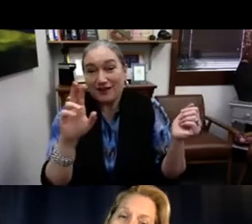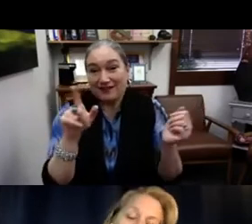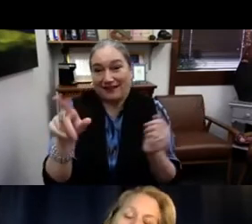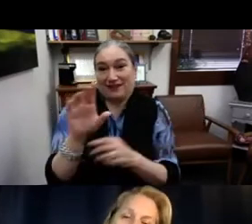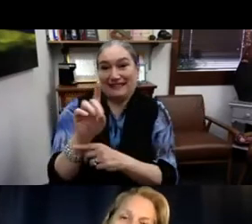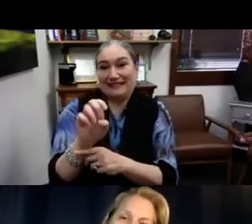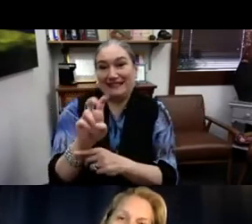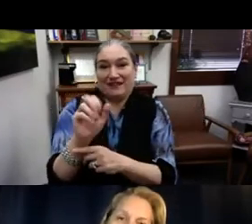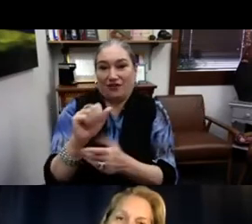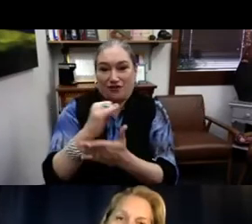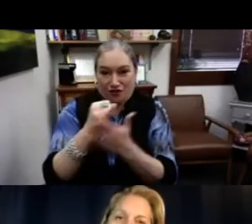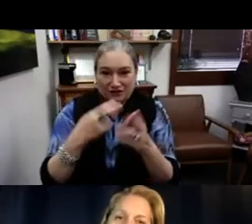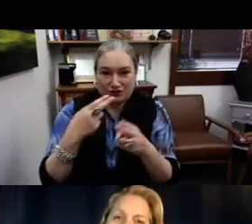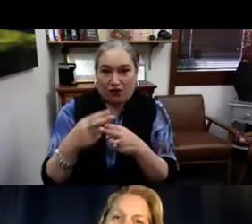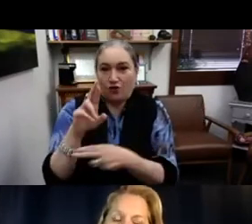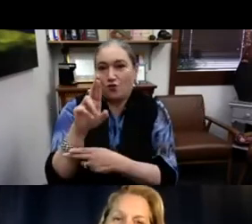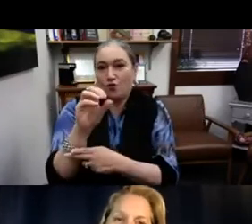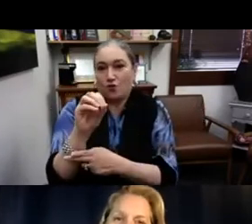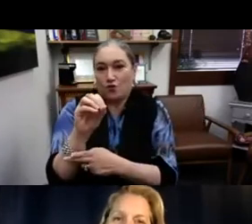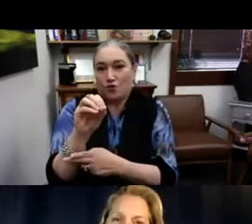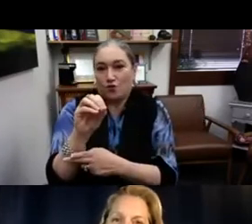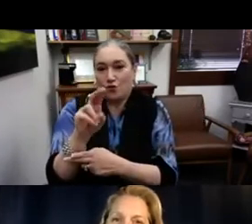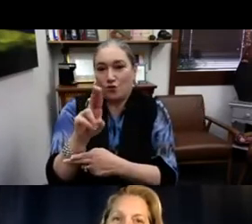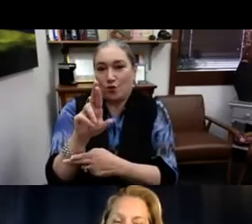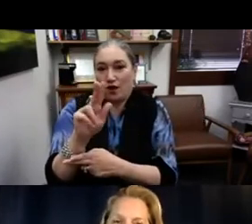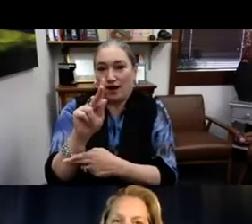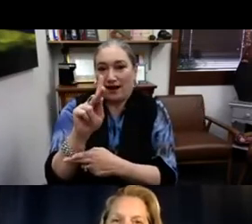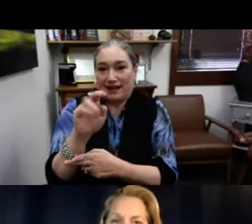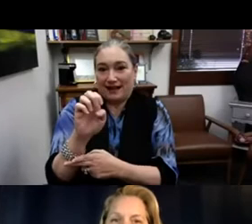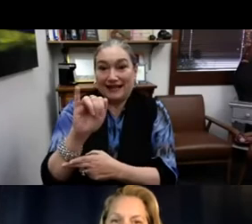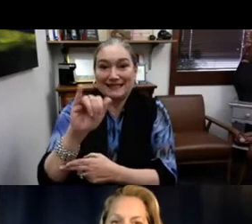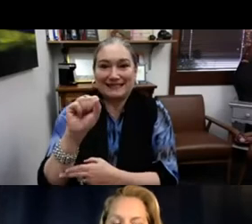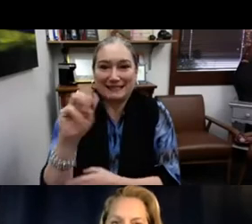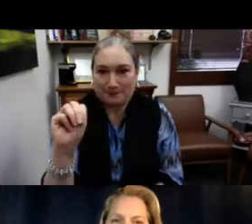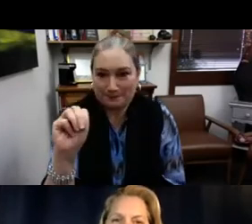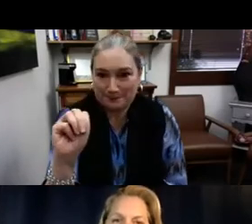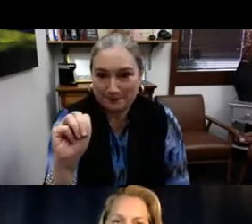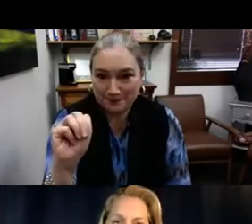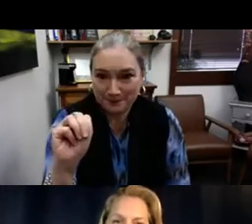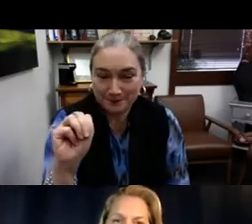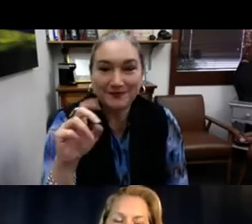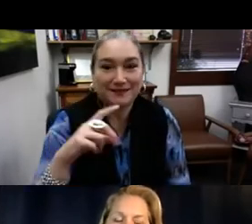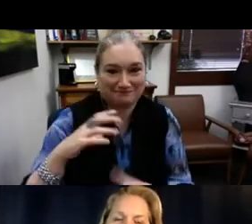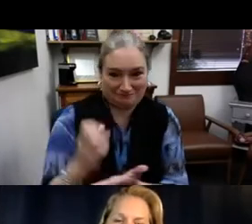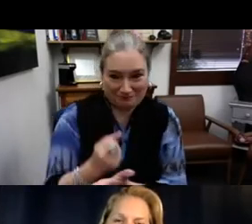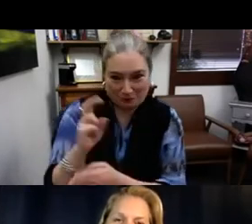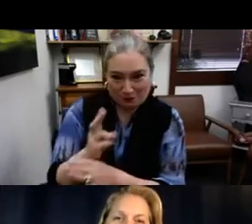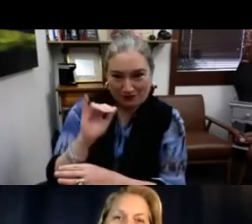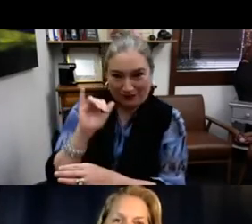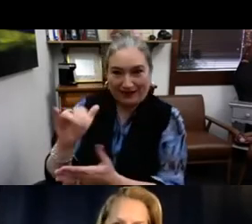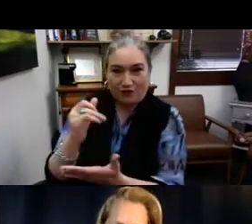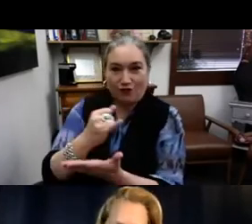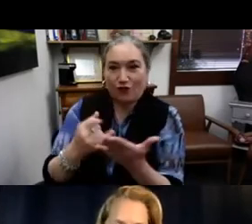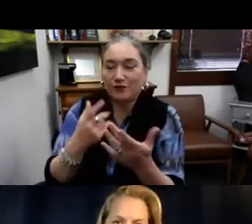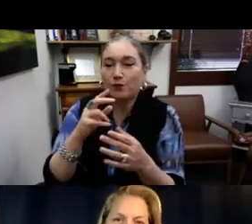So if you remember the opening slide, I had deep scar that was done by Nancy Rourke. So we call this Nancy